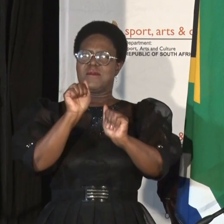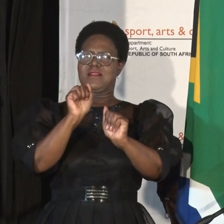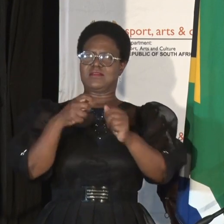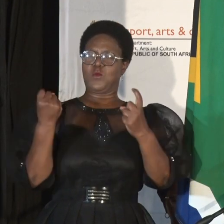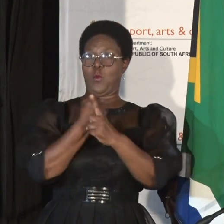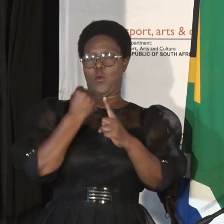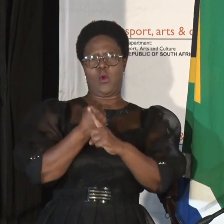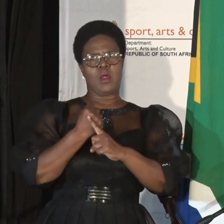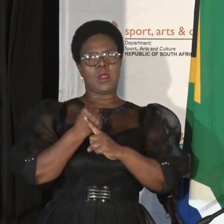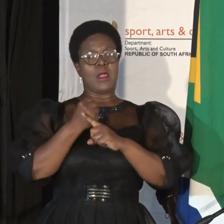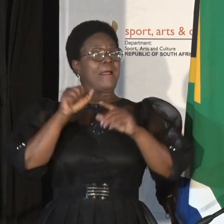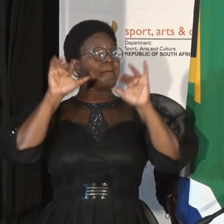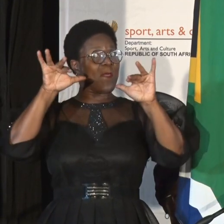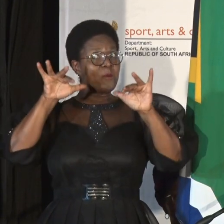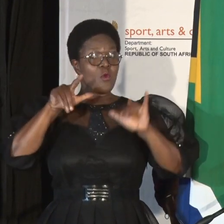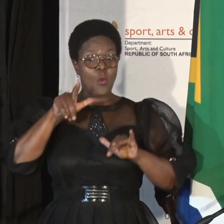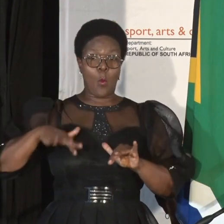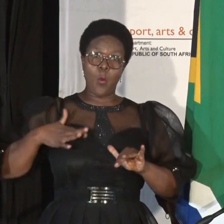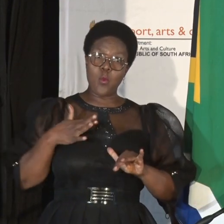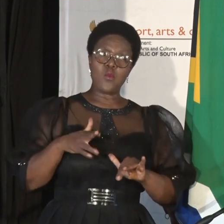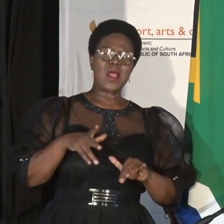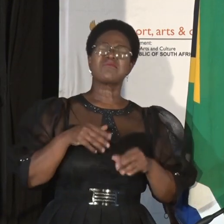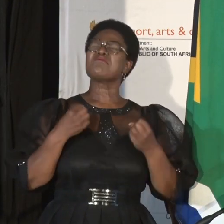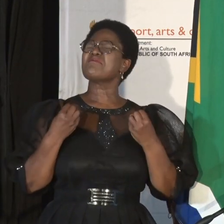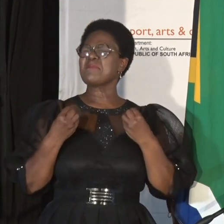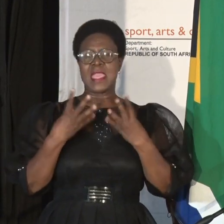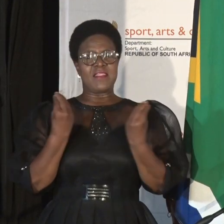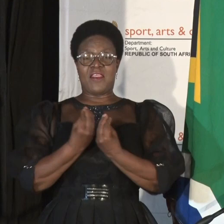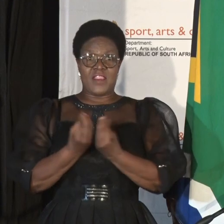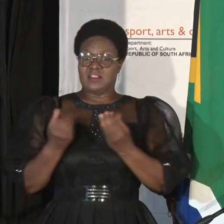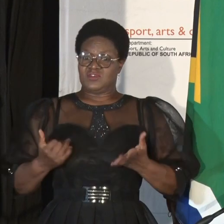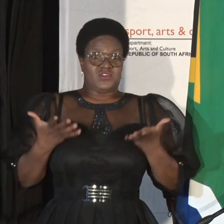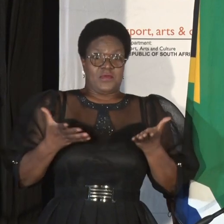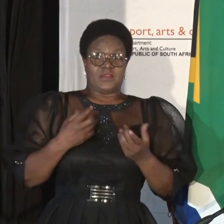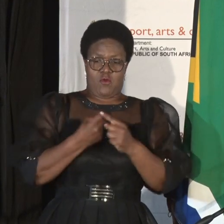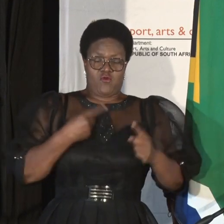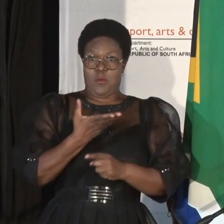People will be expecting a lot from services, from yourselves.